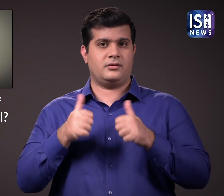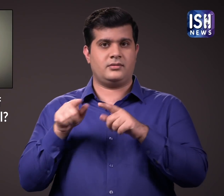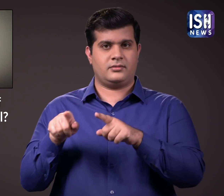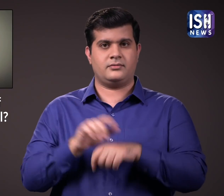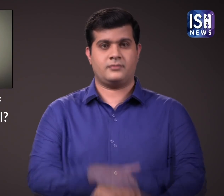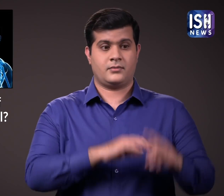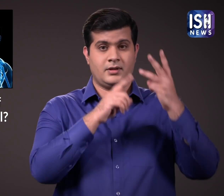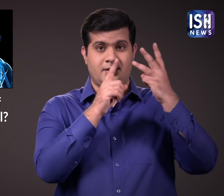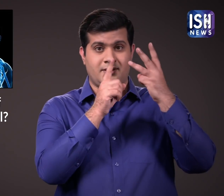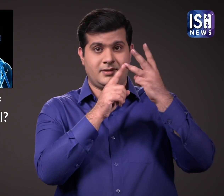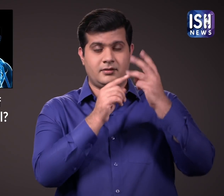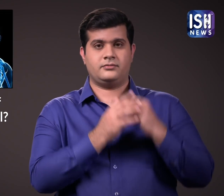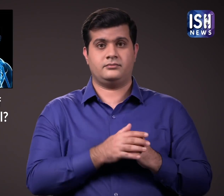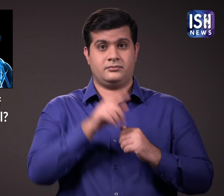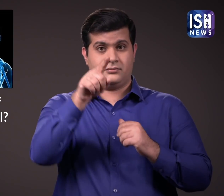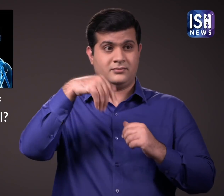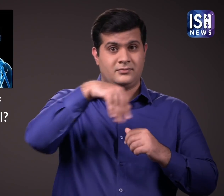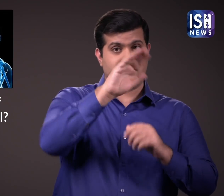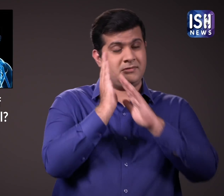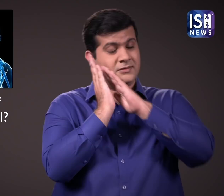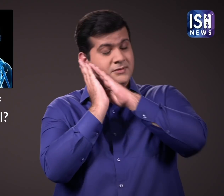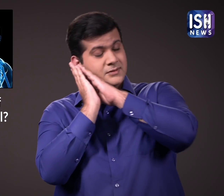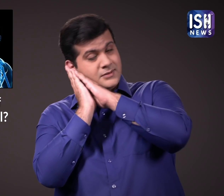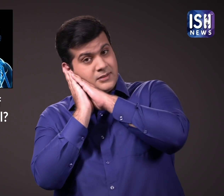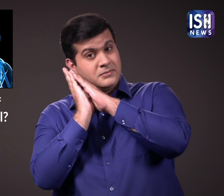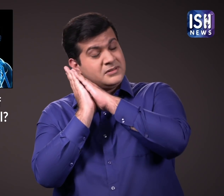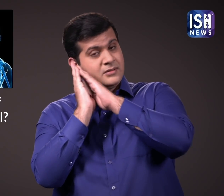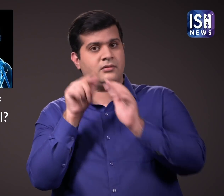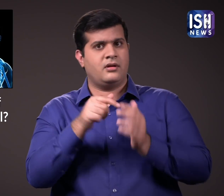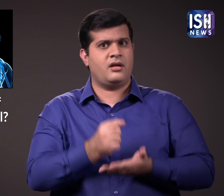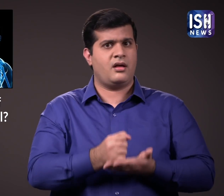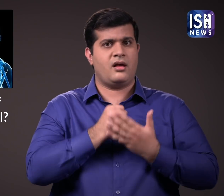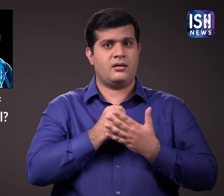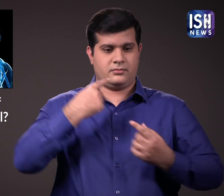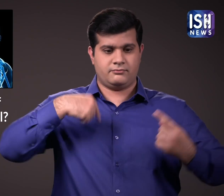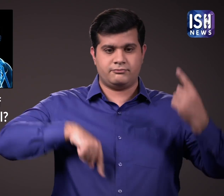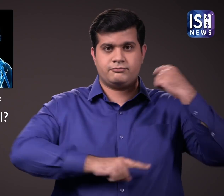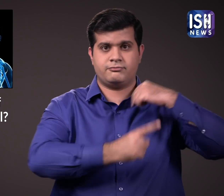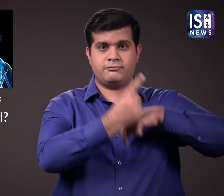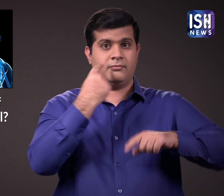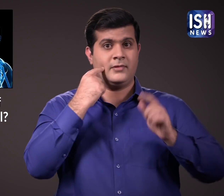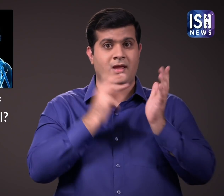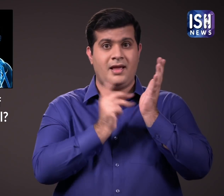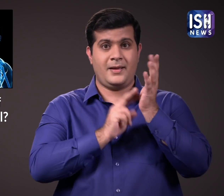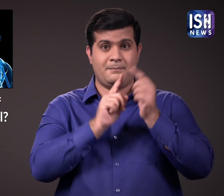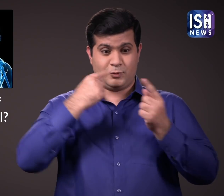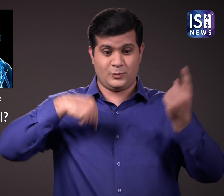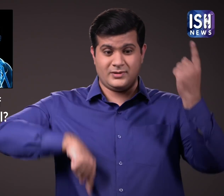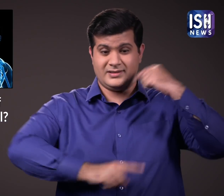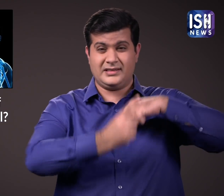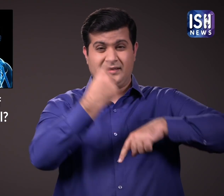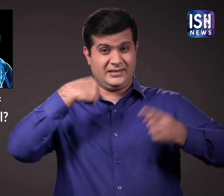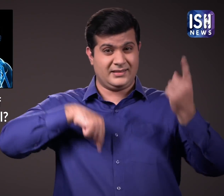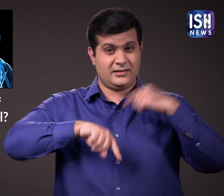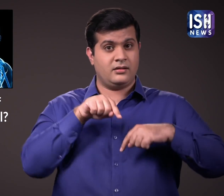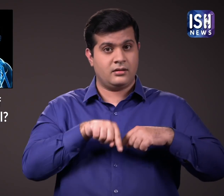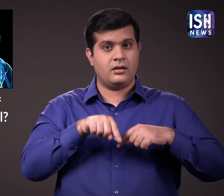Hence, sleep is important. While you go to sleep, your immune system produces substances like antibodies